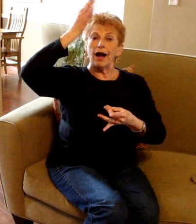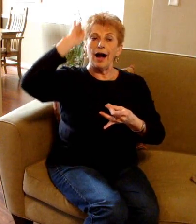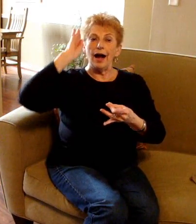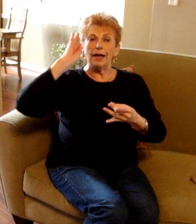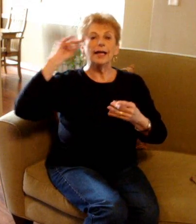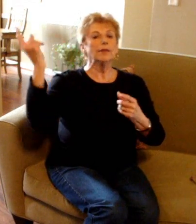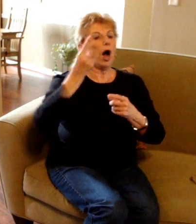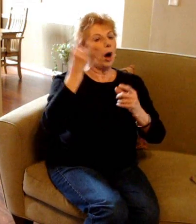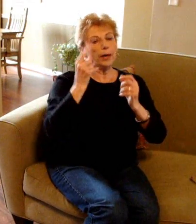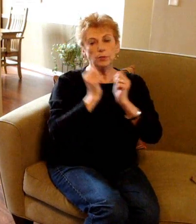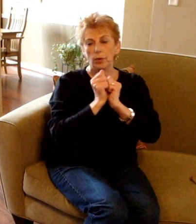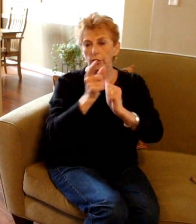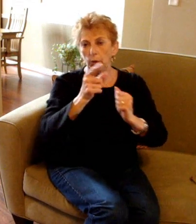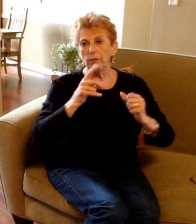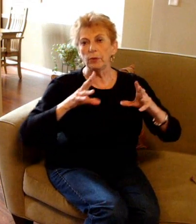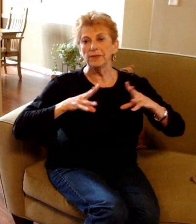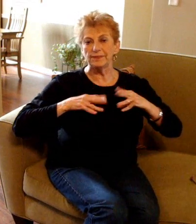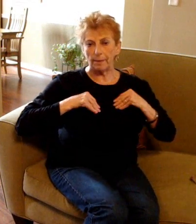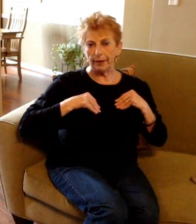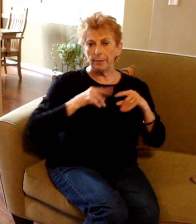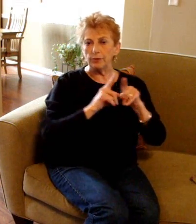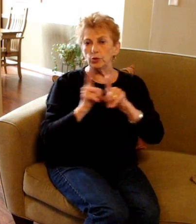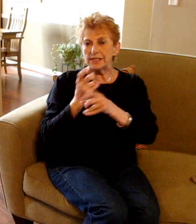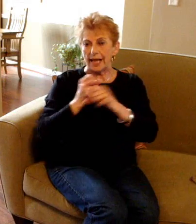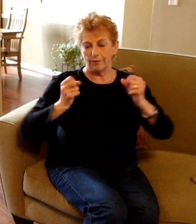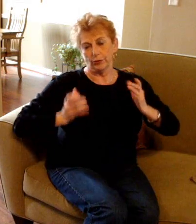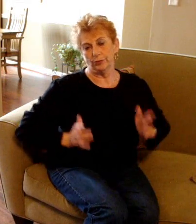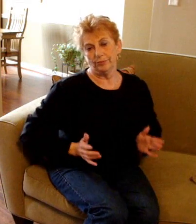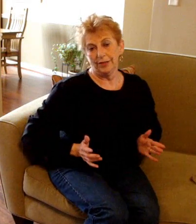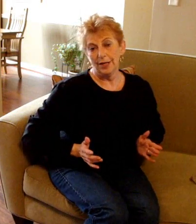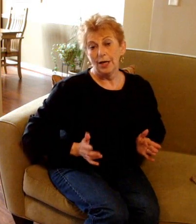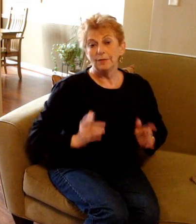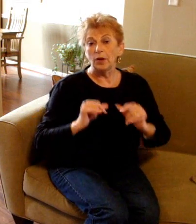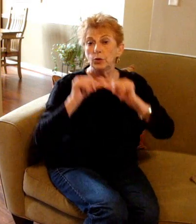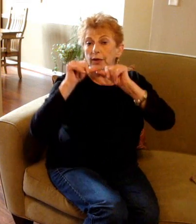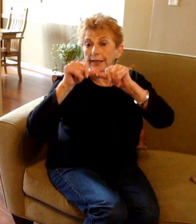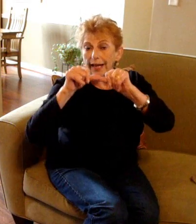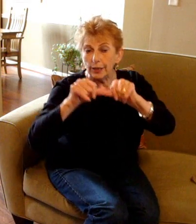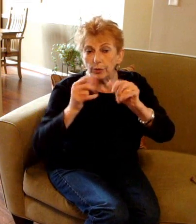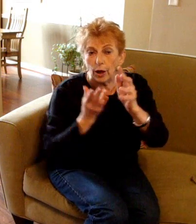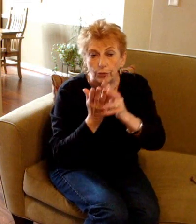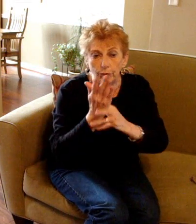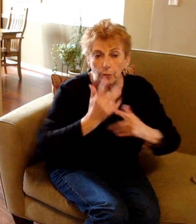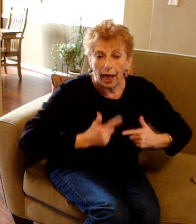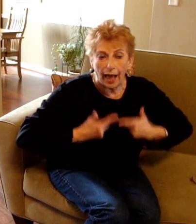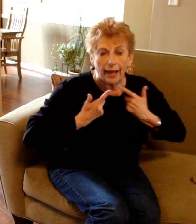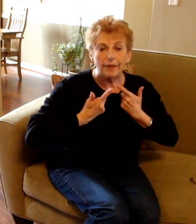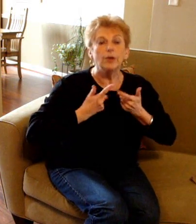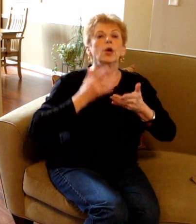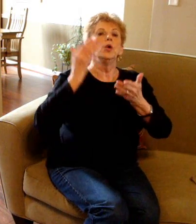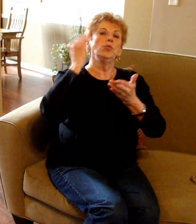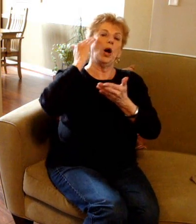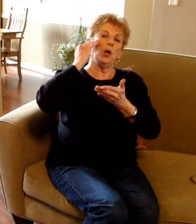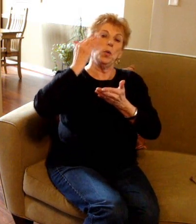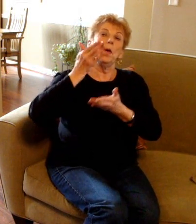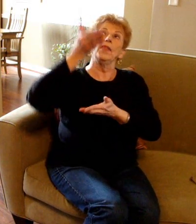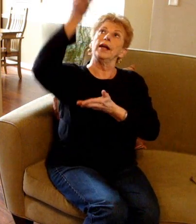God is always with you if you accept Him as your Savior. So, as you continue to go through life, know that